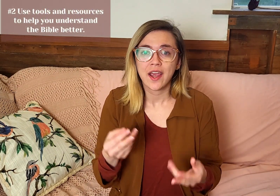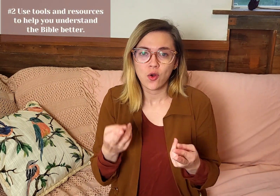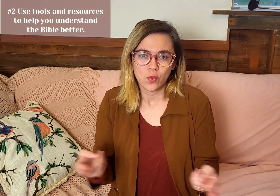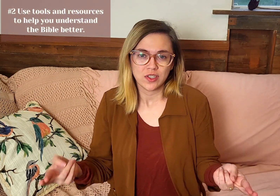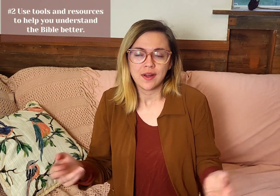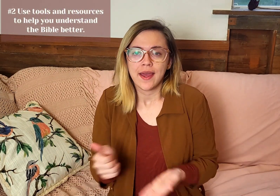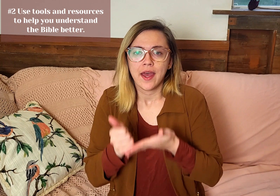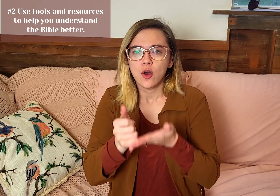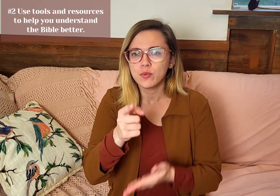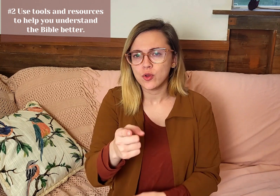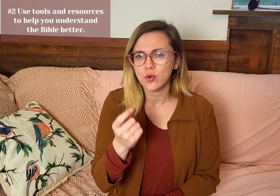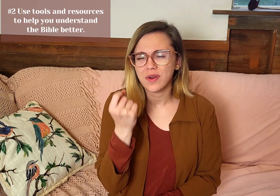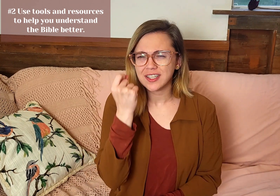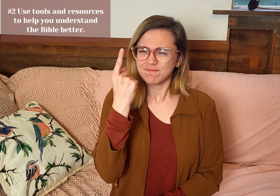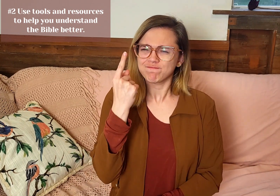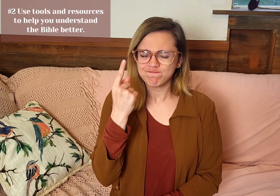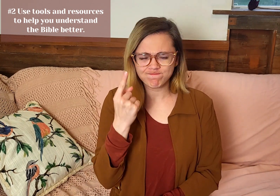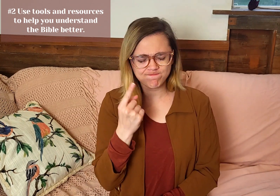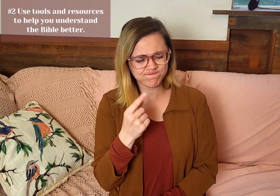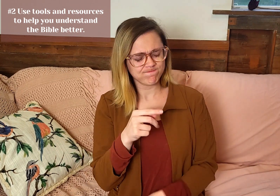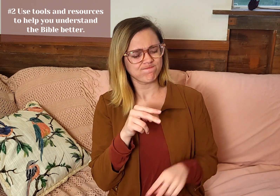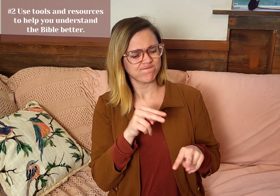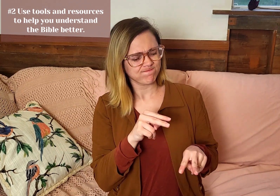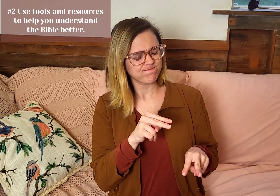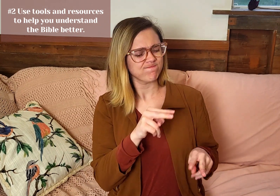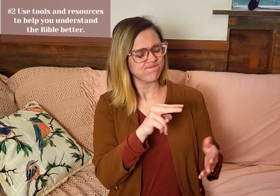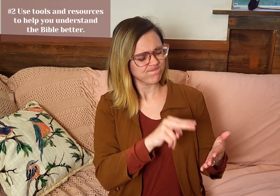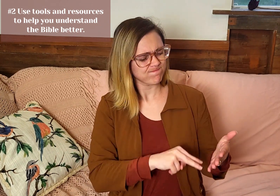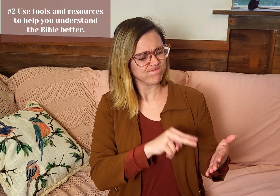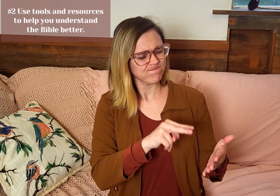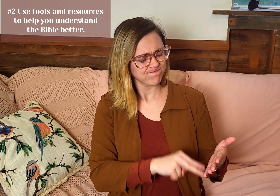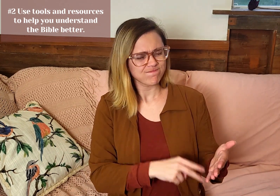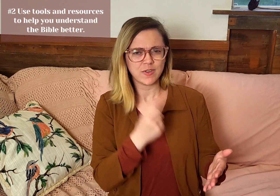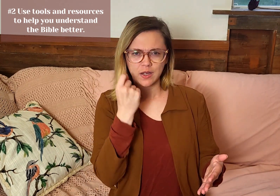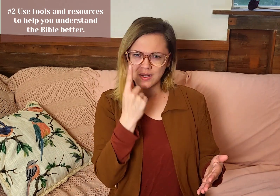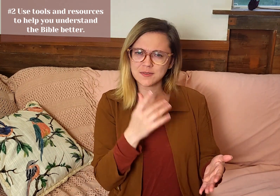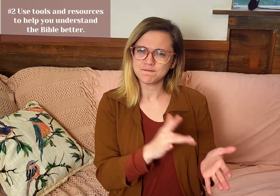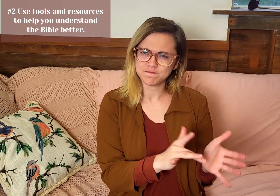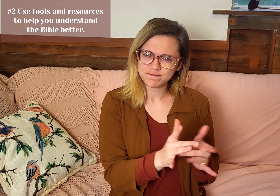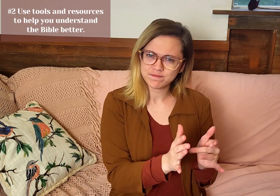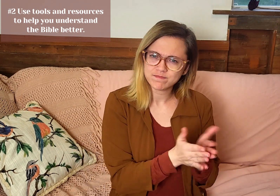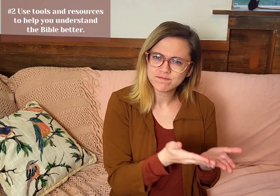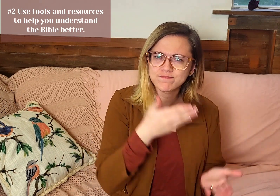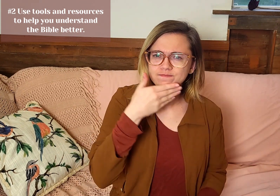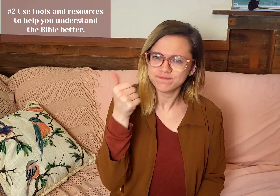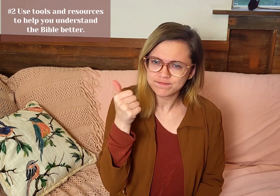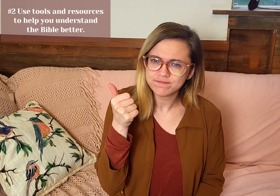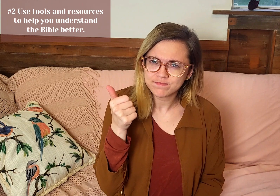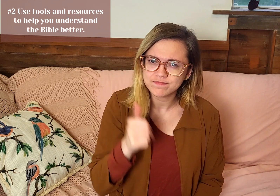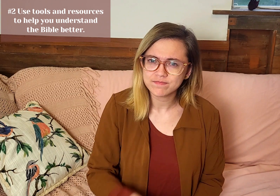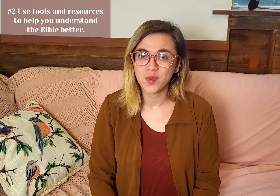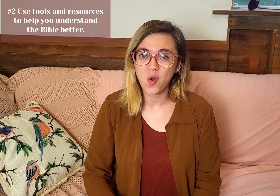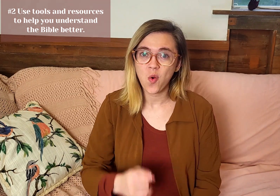tools and resources to help you better understand the Bible as you're reading.